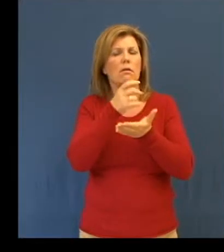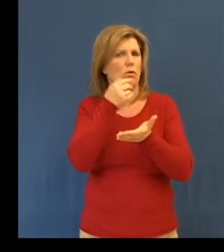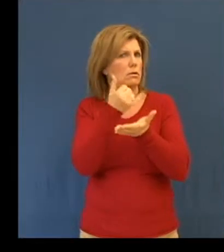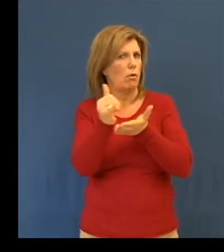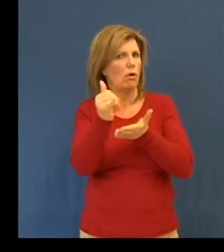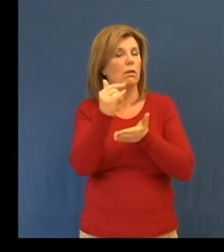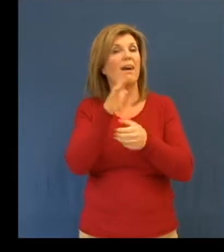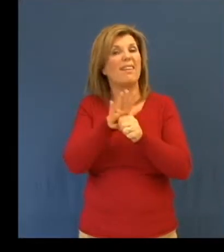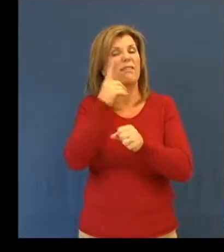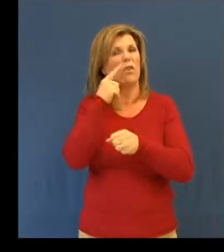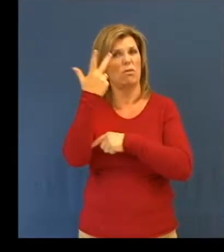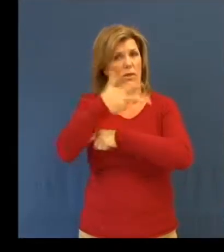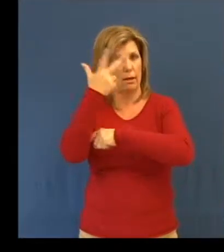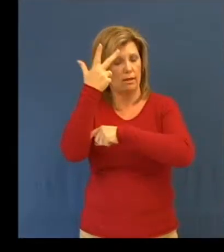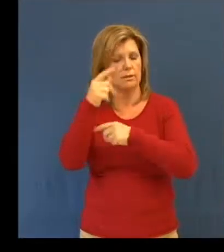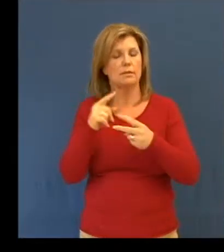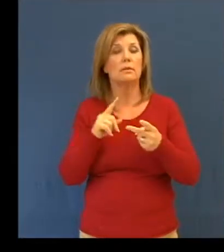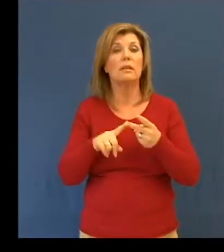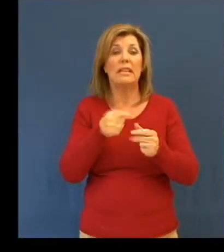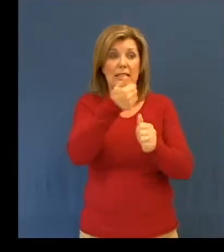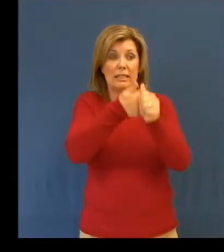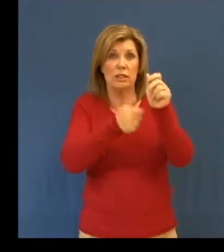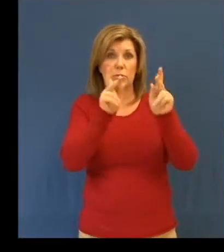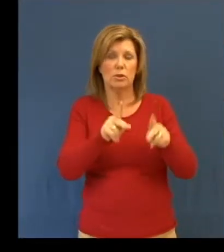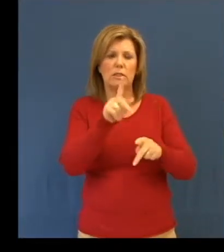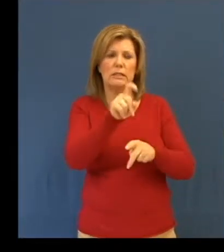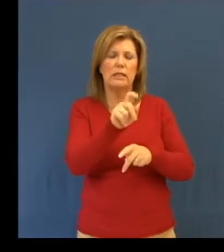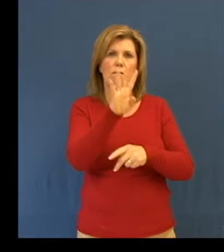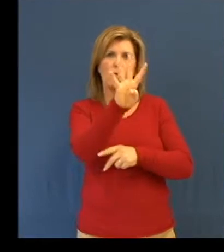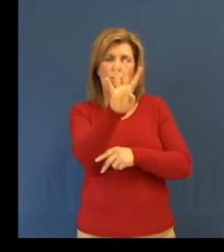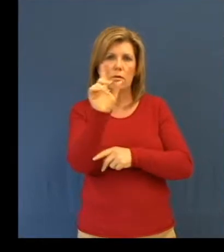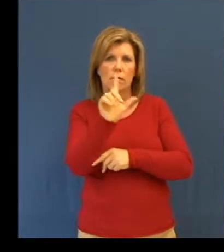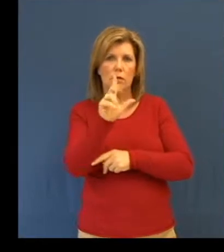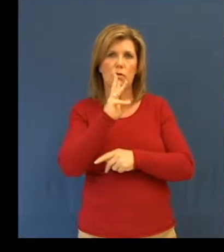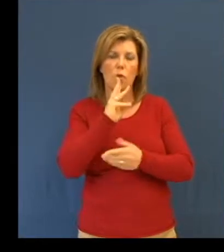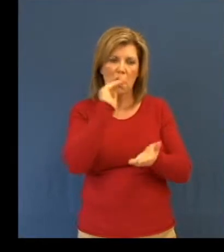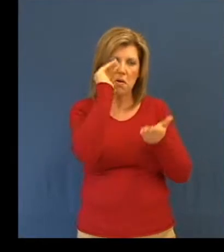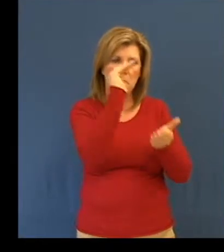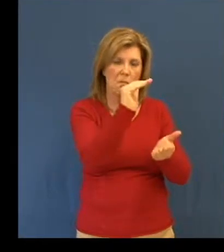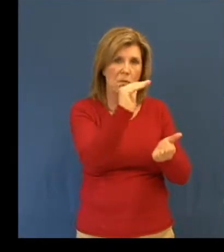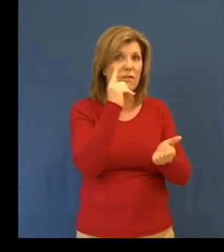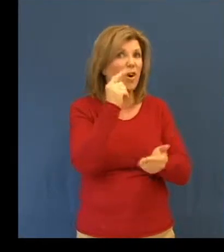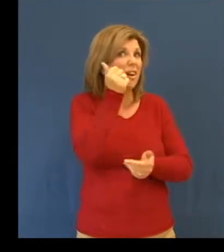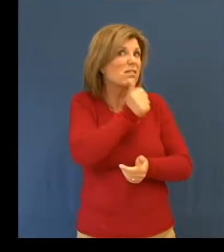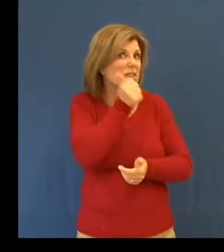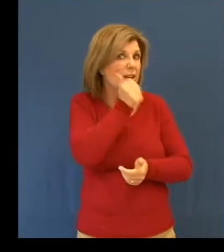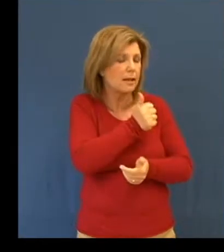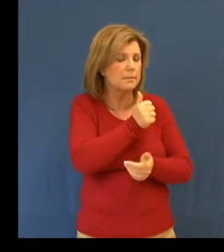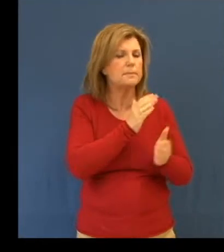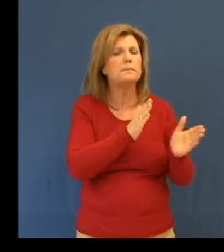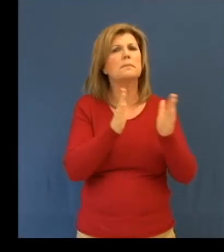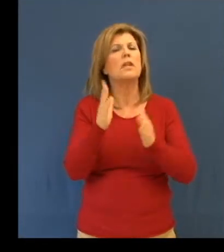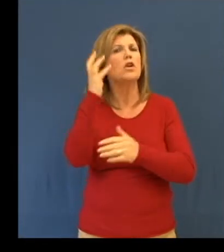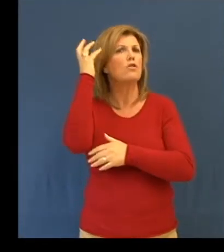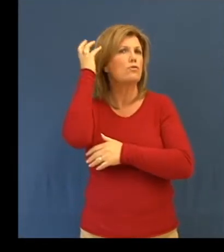food. At least four litres of water per person per day. A wind-up or battery-operated